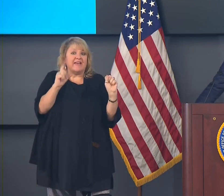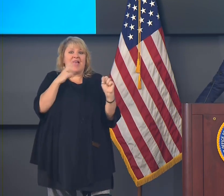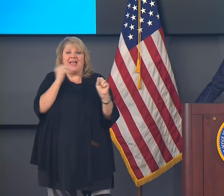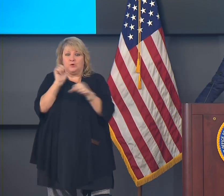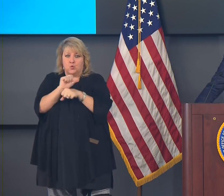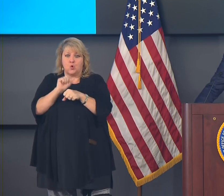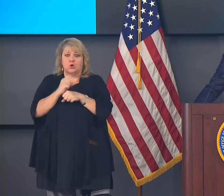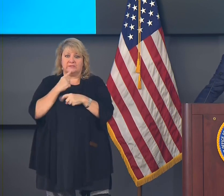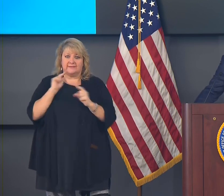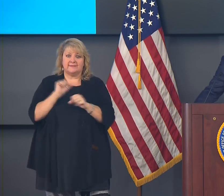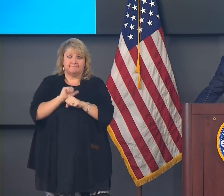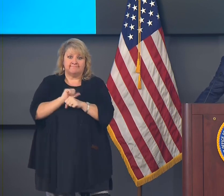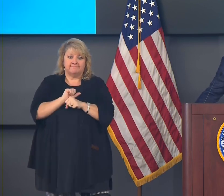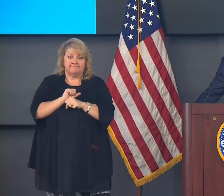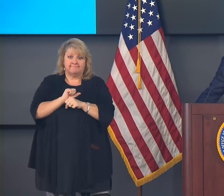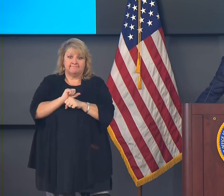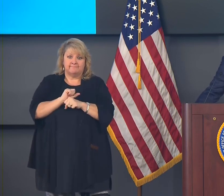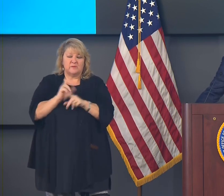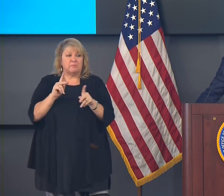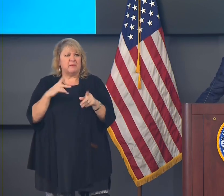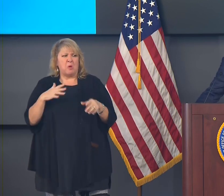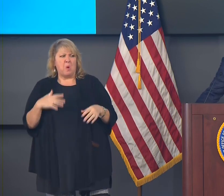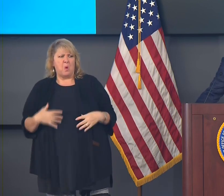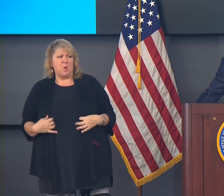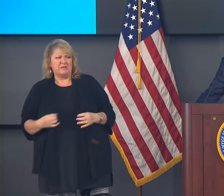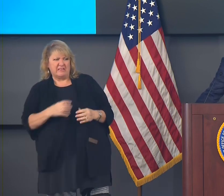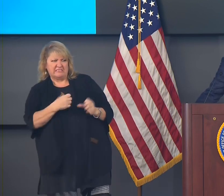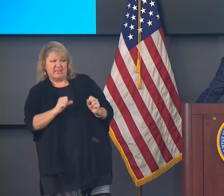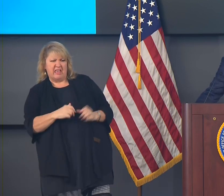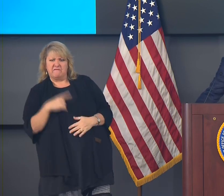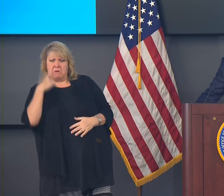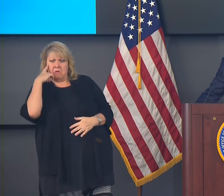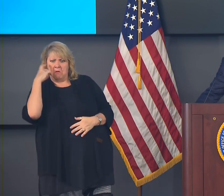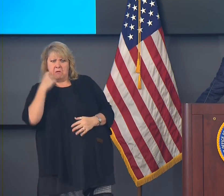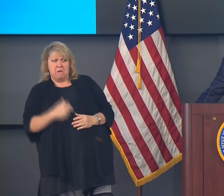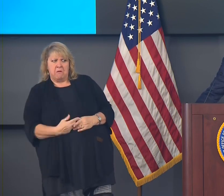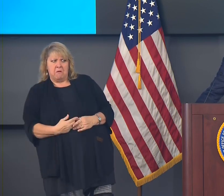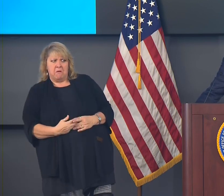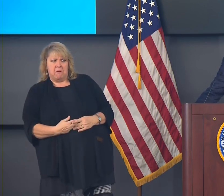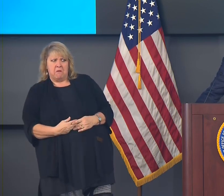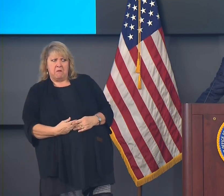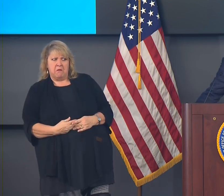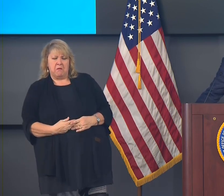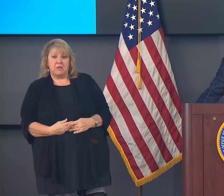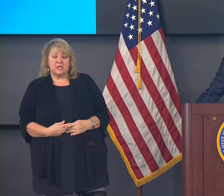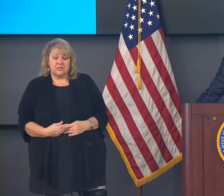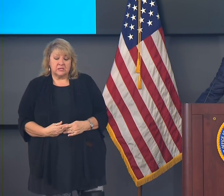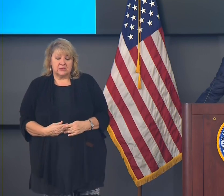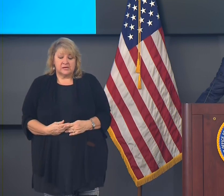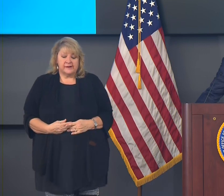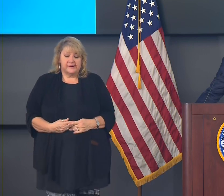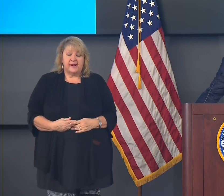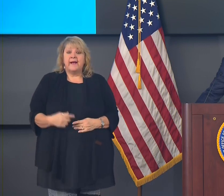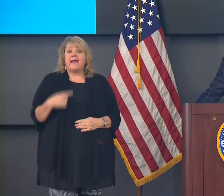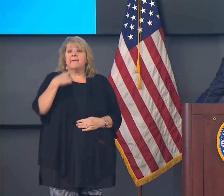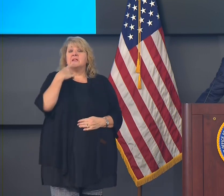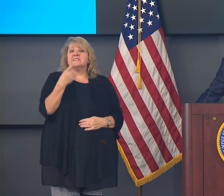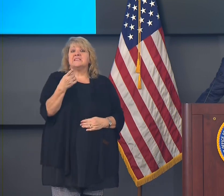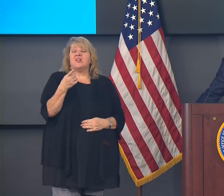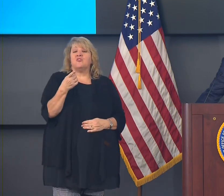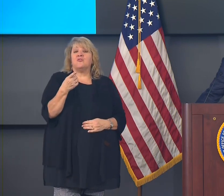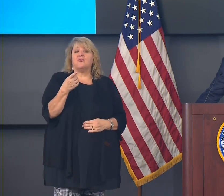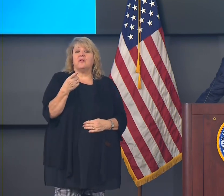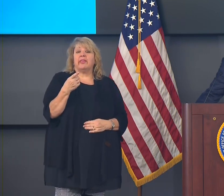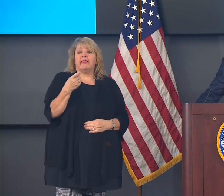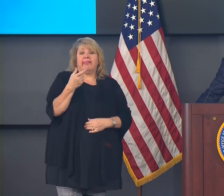fellow Louisianans will embrace the vaccine because a vaccine saves zero lives. Vaccination